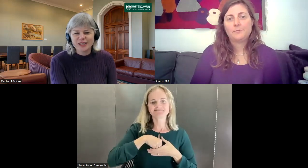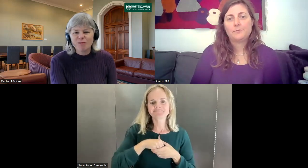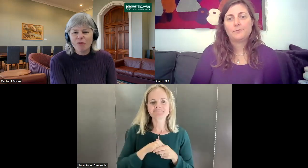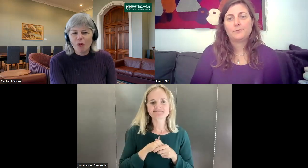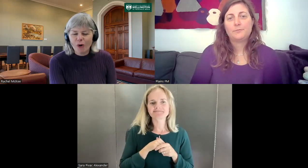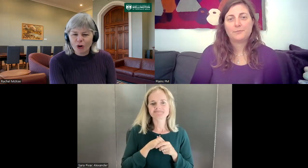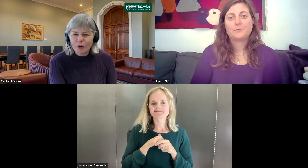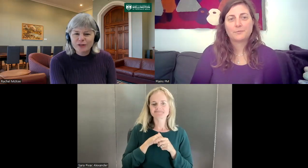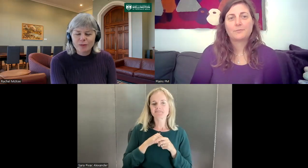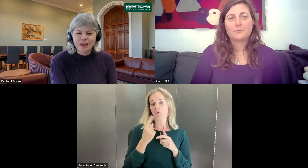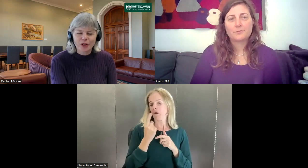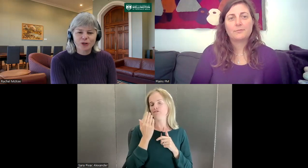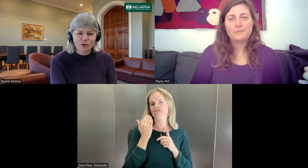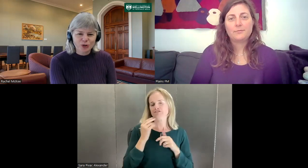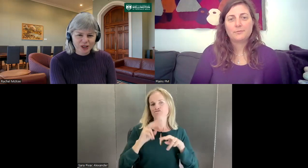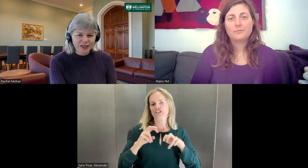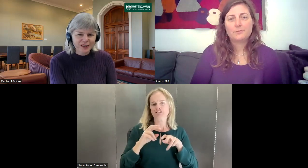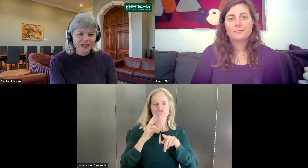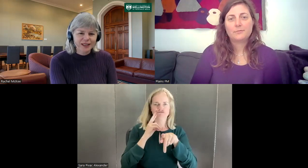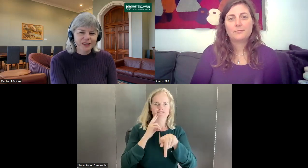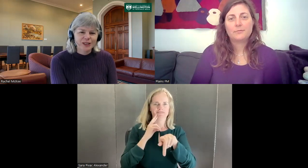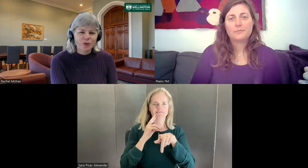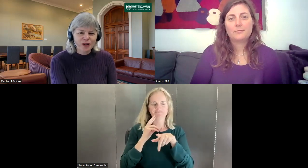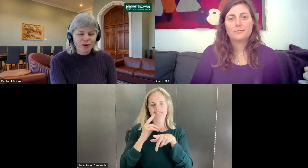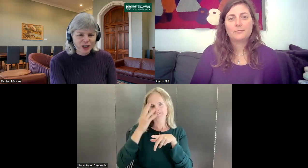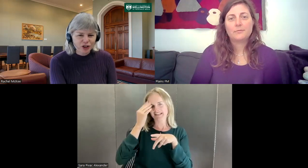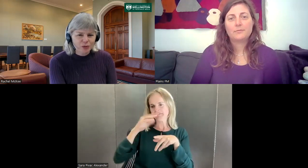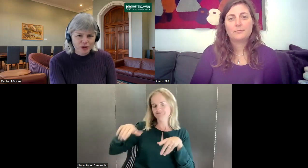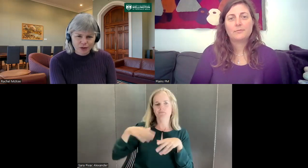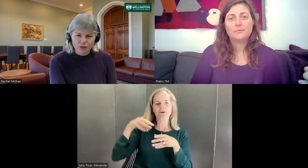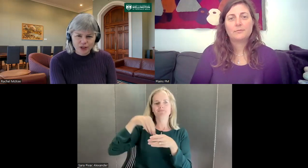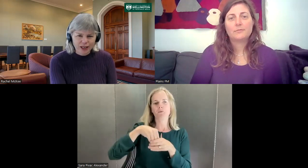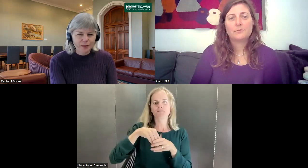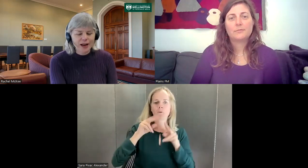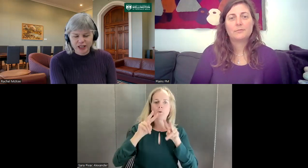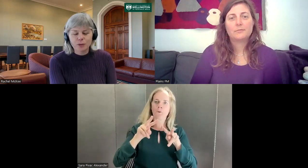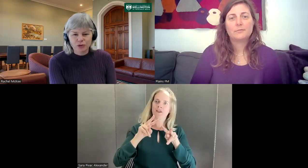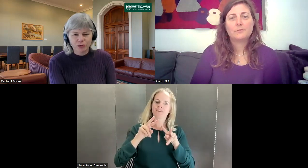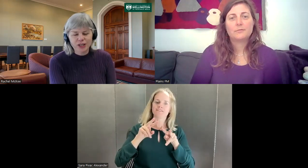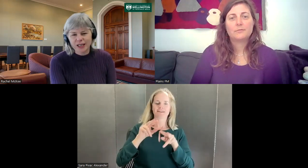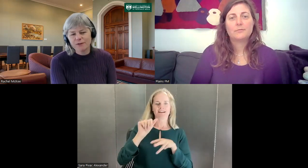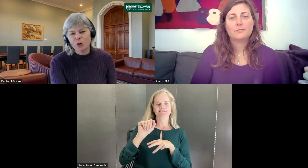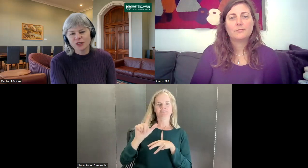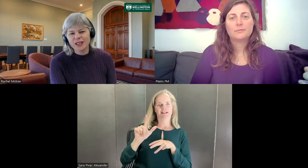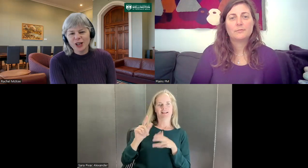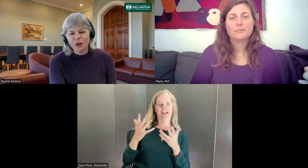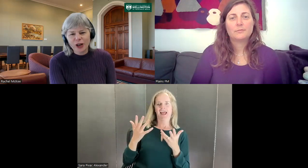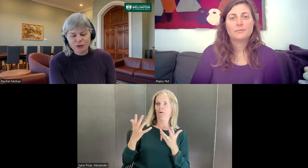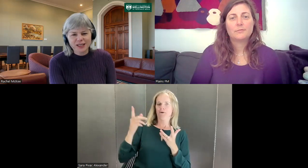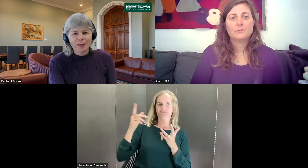more borrowing from some of those resources. So we, Rachel was involved, our team was recently involved in looking, for example,